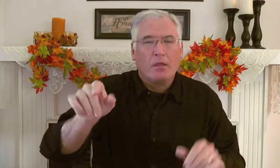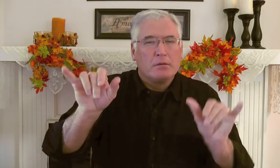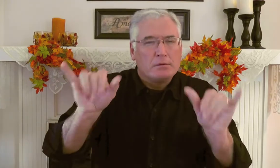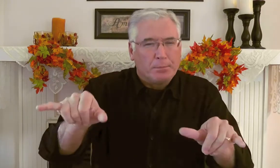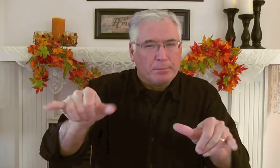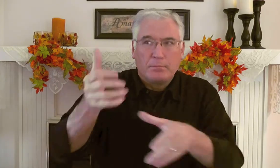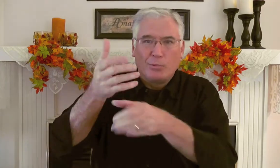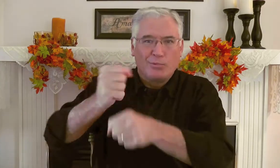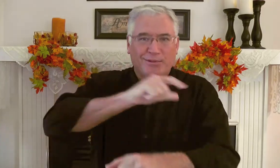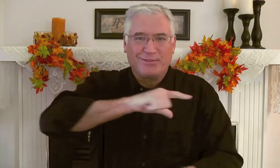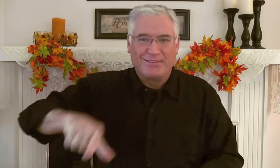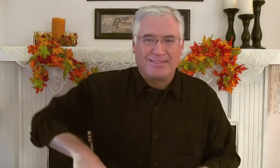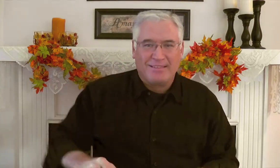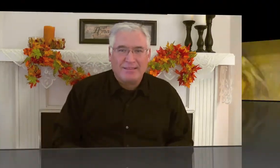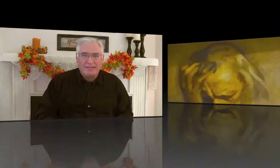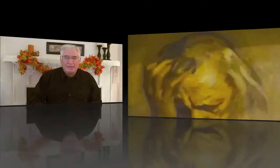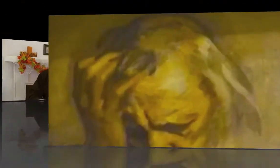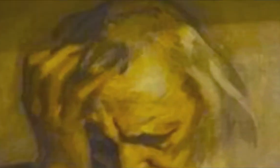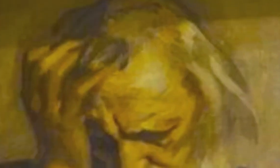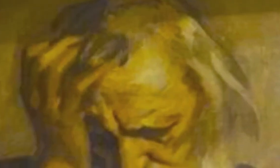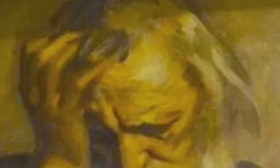Didn't matter. We must trust in the Lord.